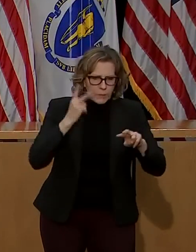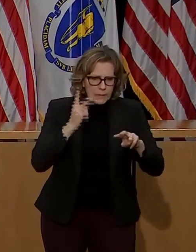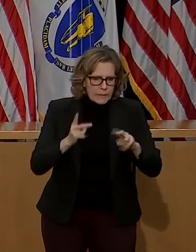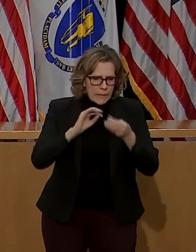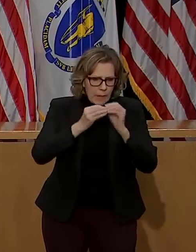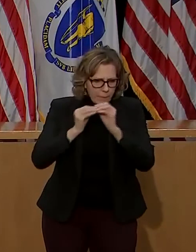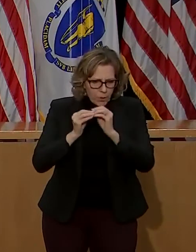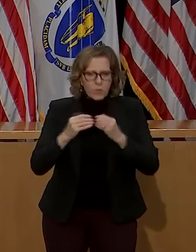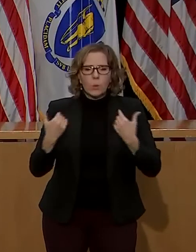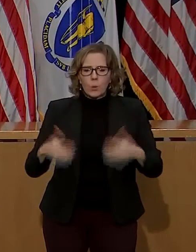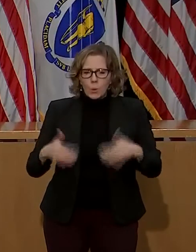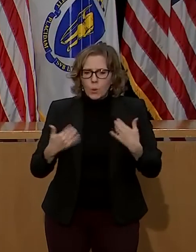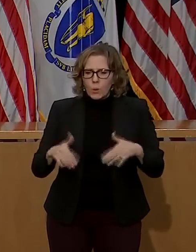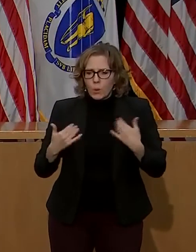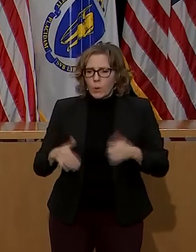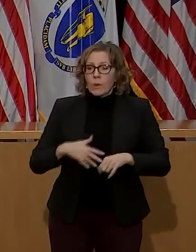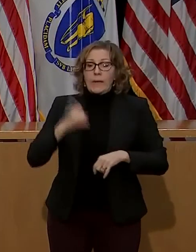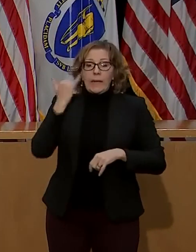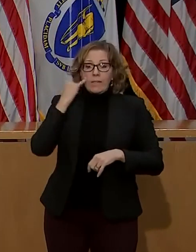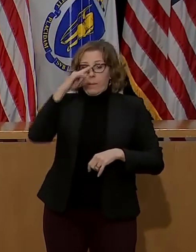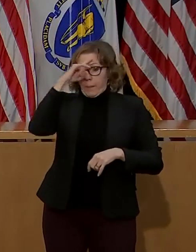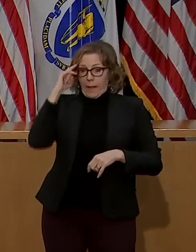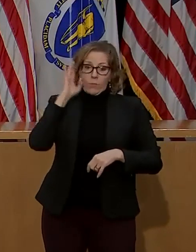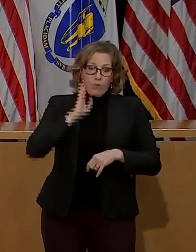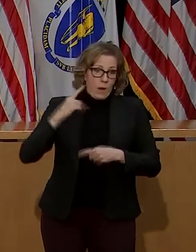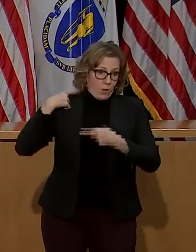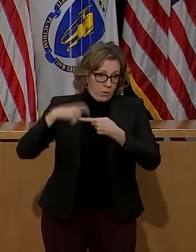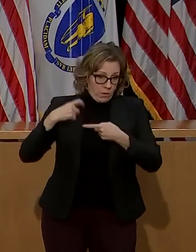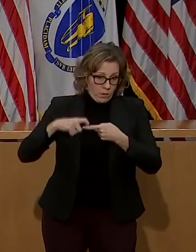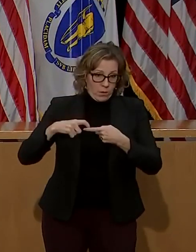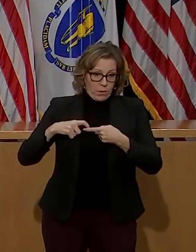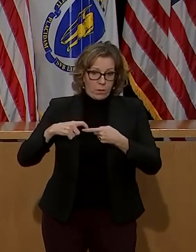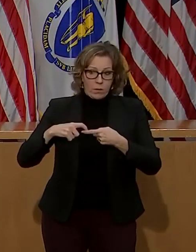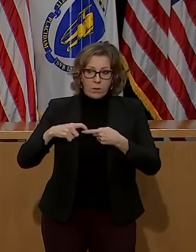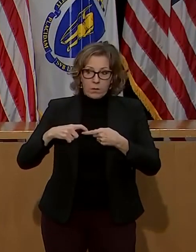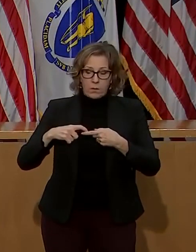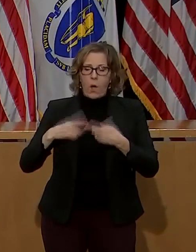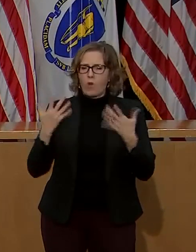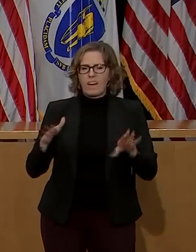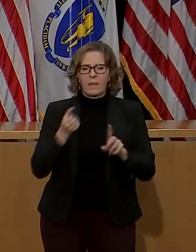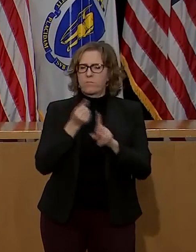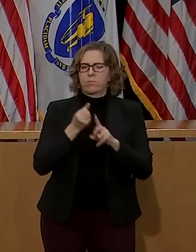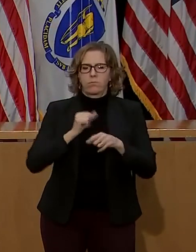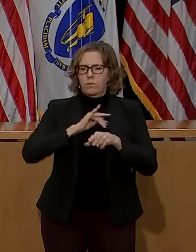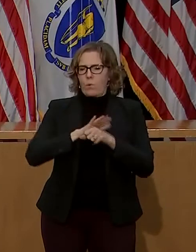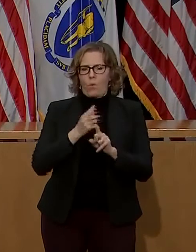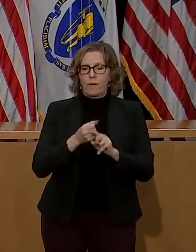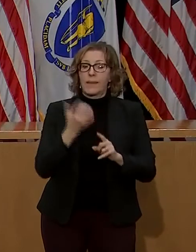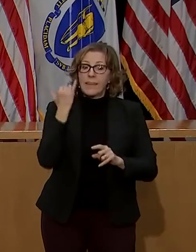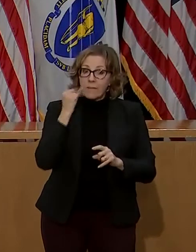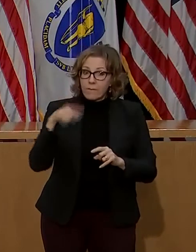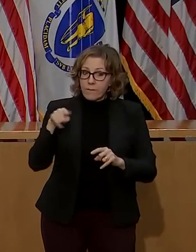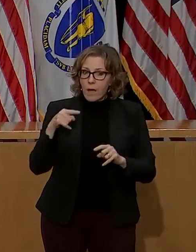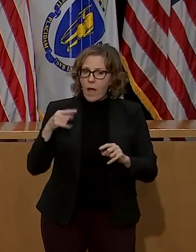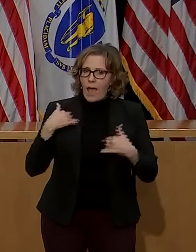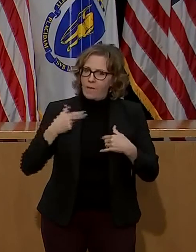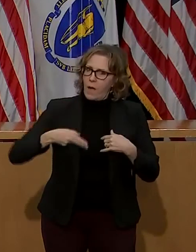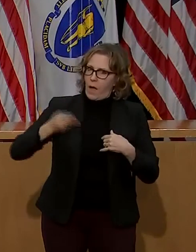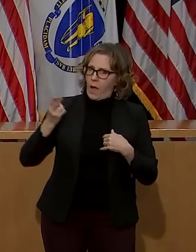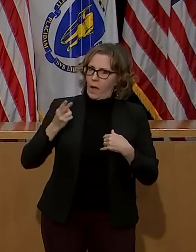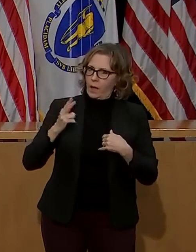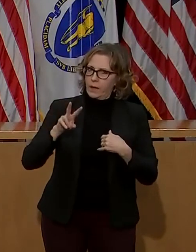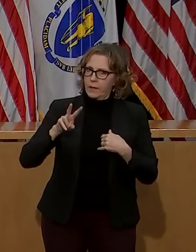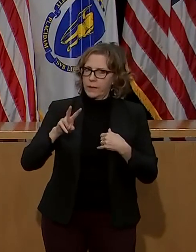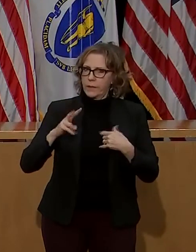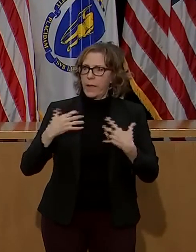individuals are worsened by underlying conditions such as hypertension, diabetes, and asthma, all related to an